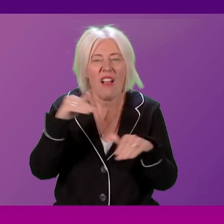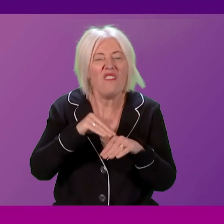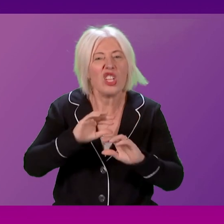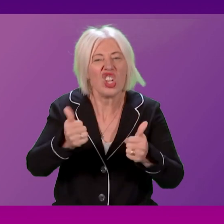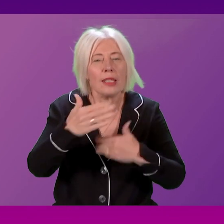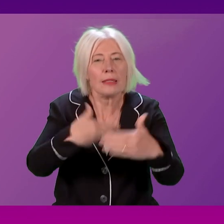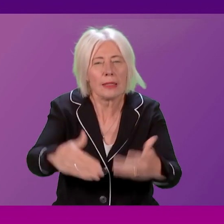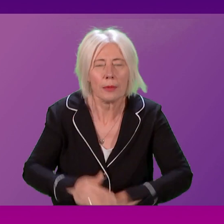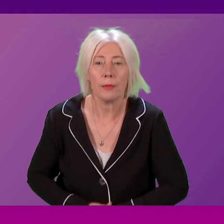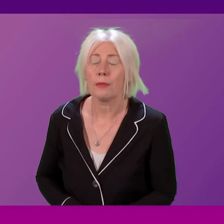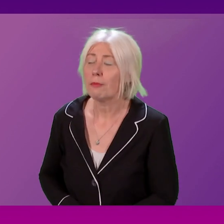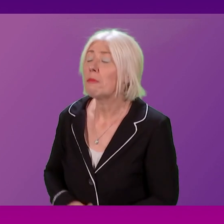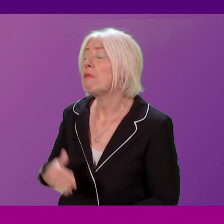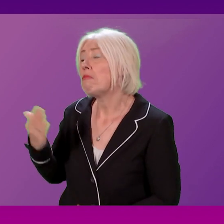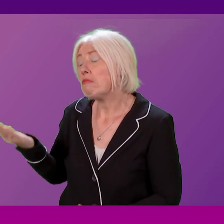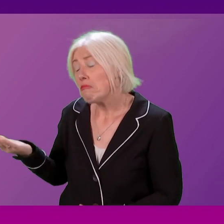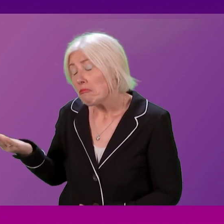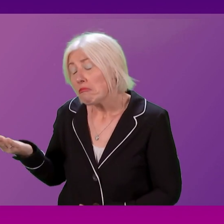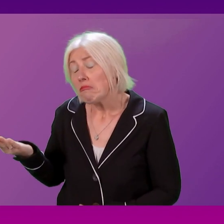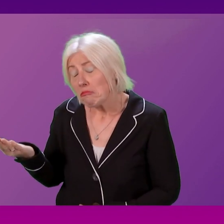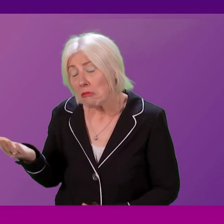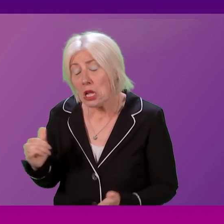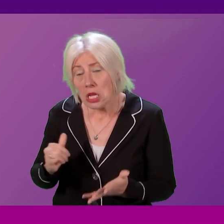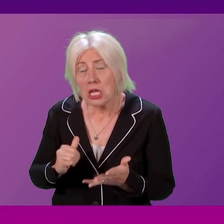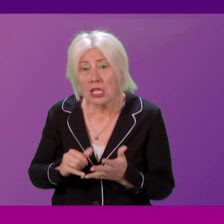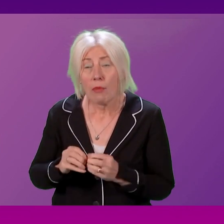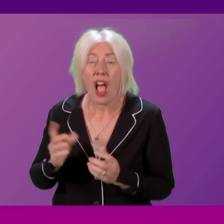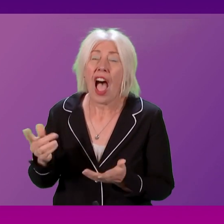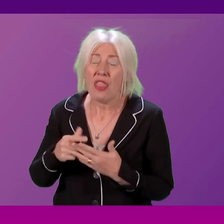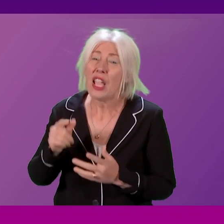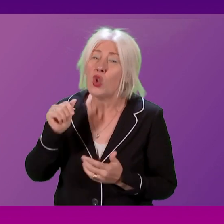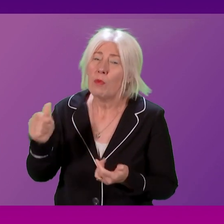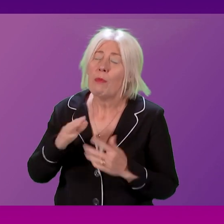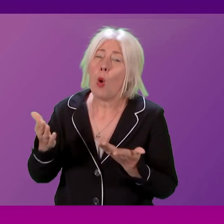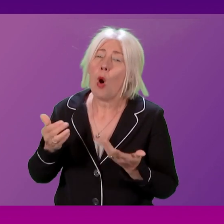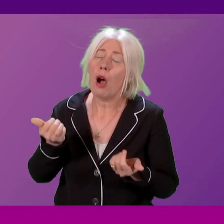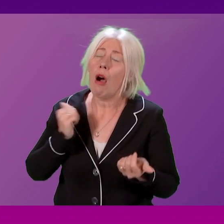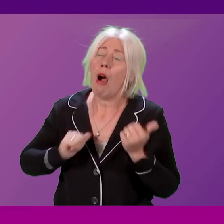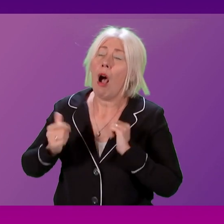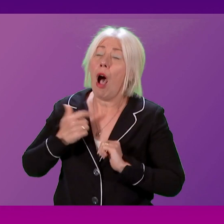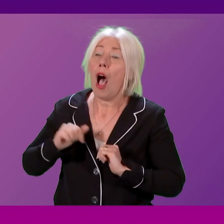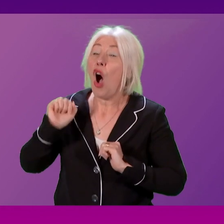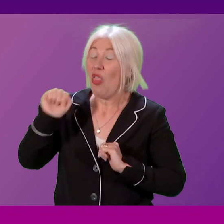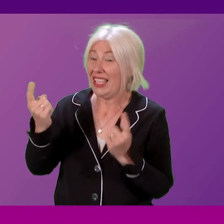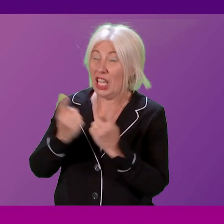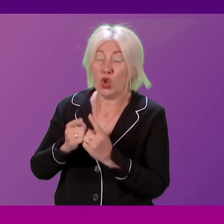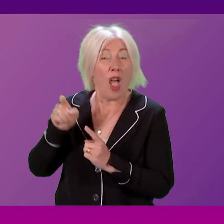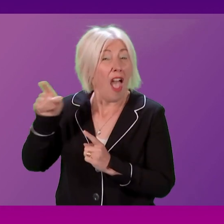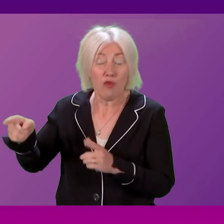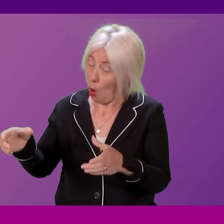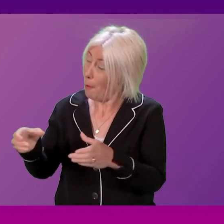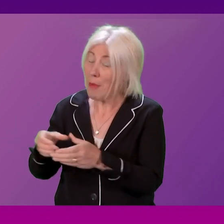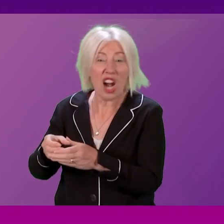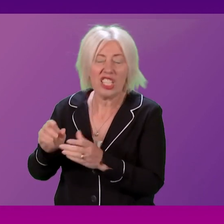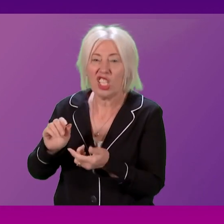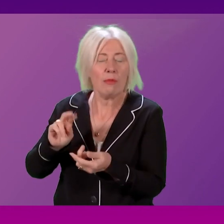Can I say to Sarah Boyack that she would have more credibility on this issue if her party didn't U-turn on its support